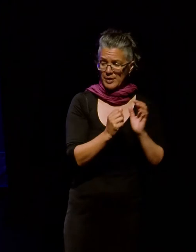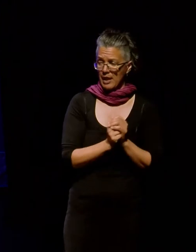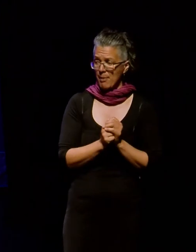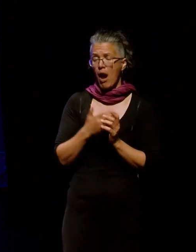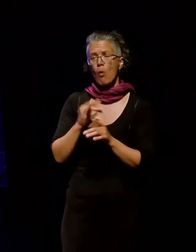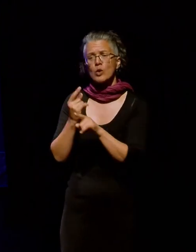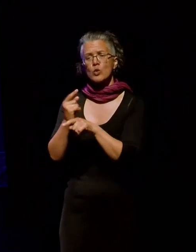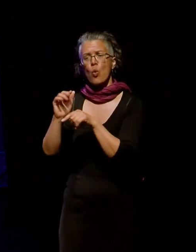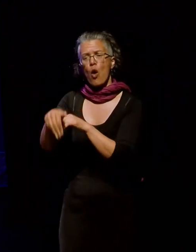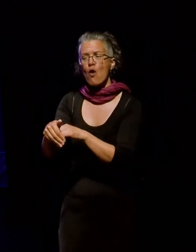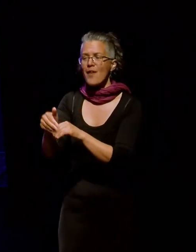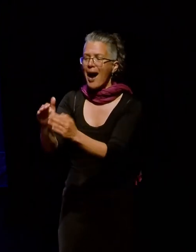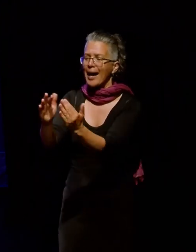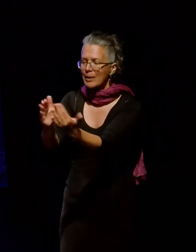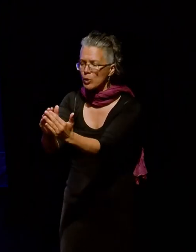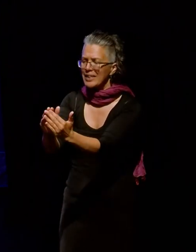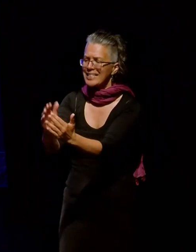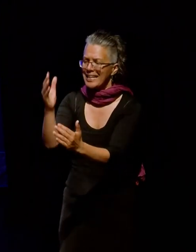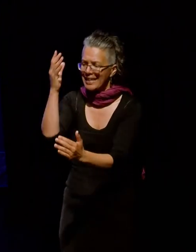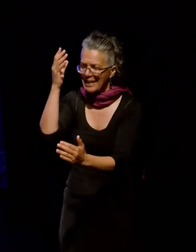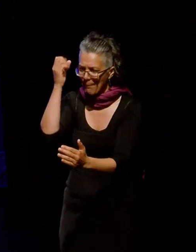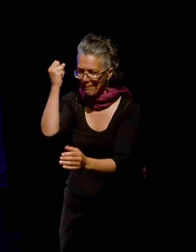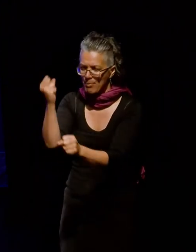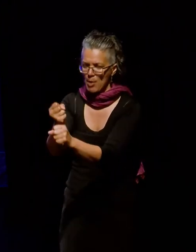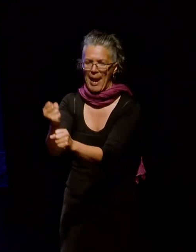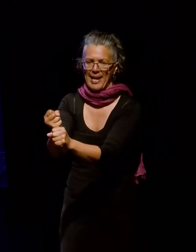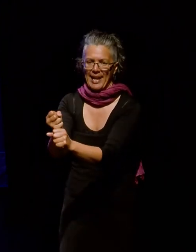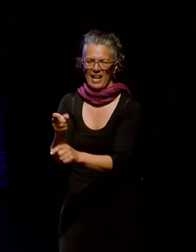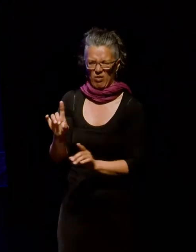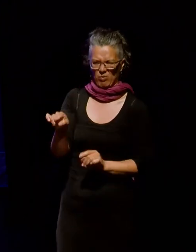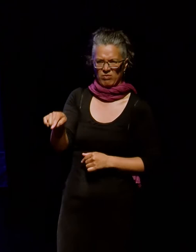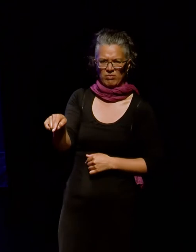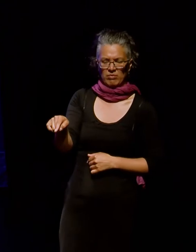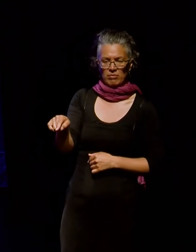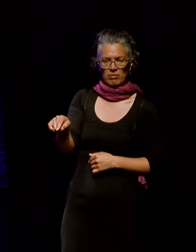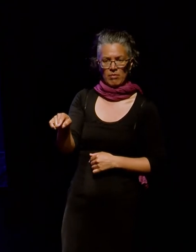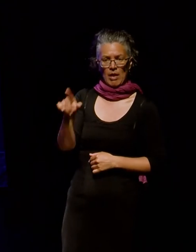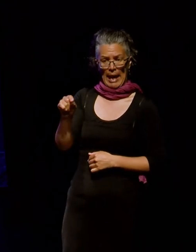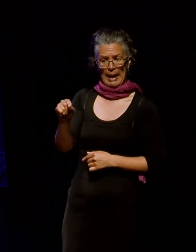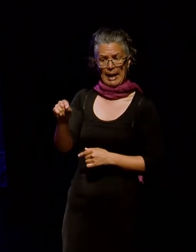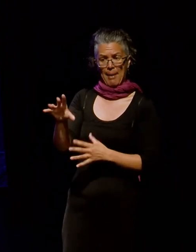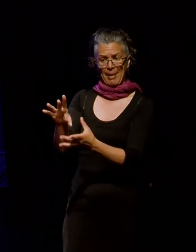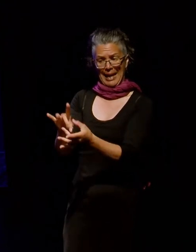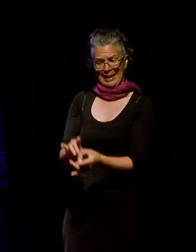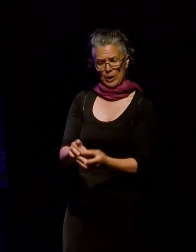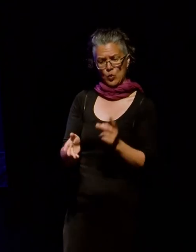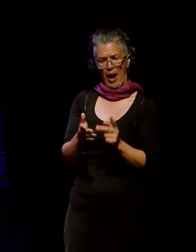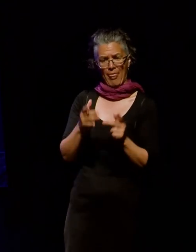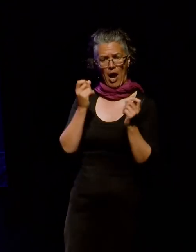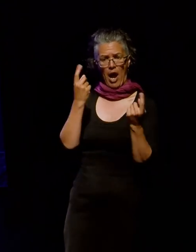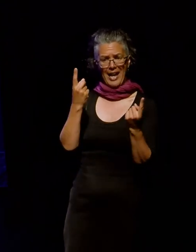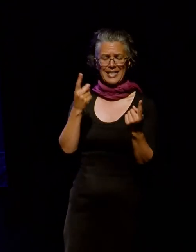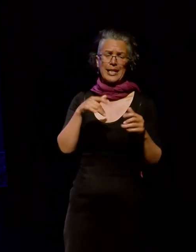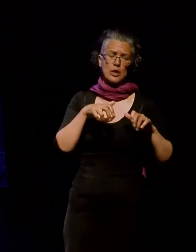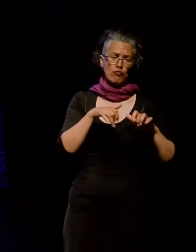idea of community memory making. The concept of memory making can be placed into other ideas and practices, such as